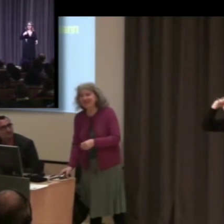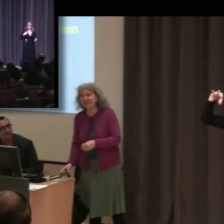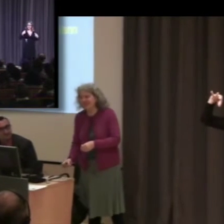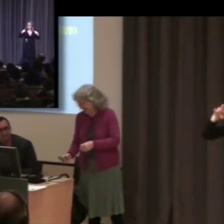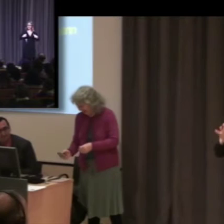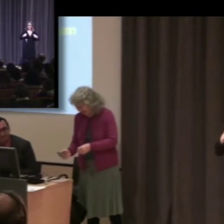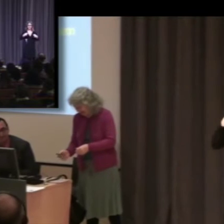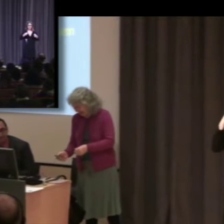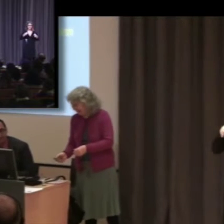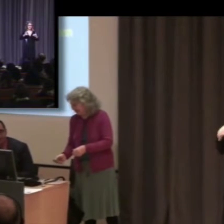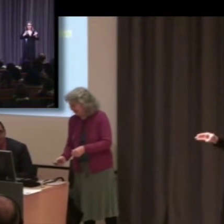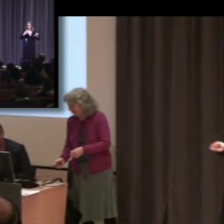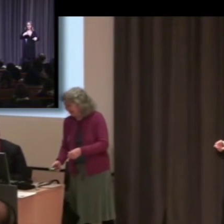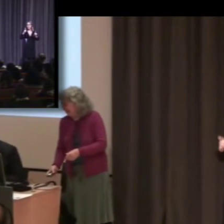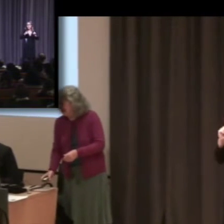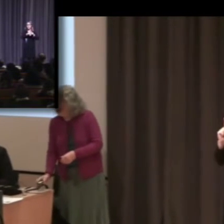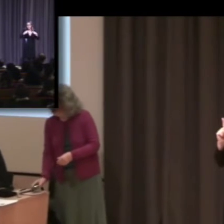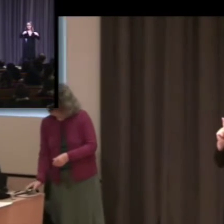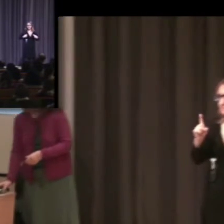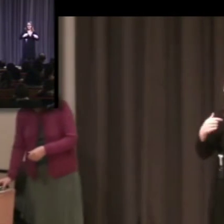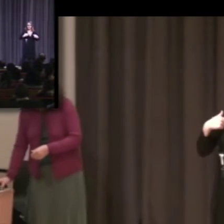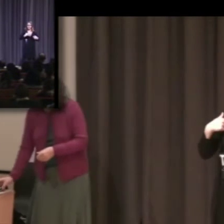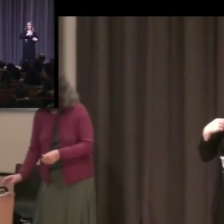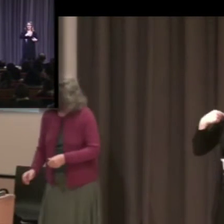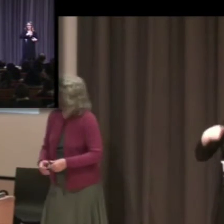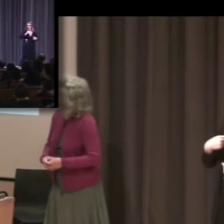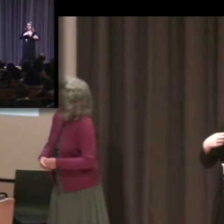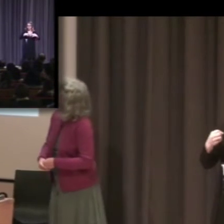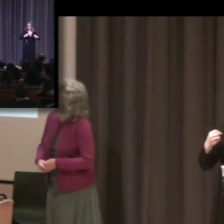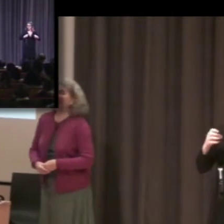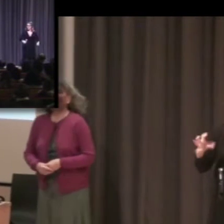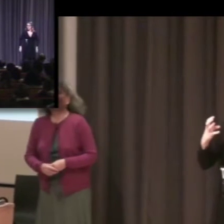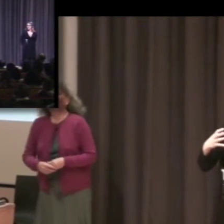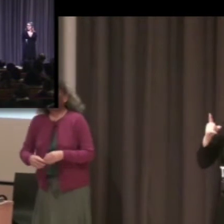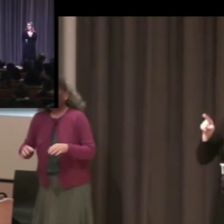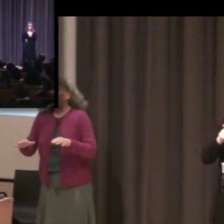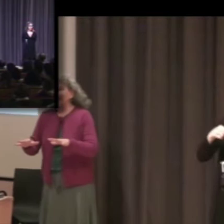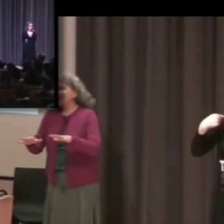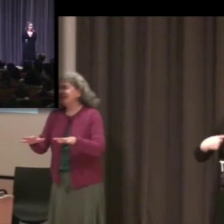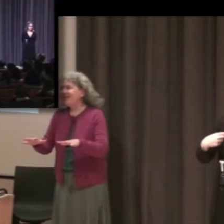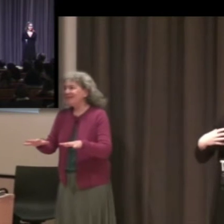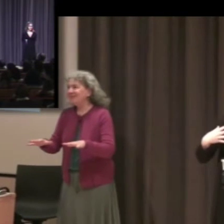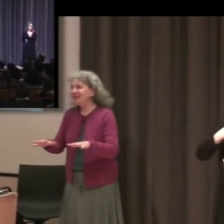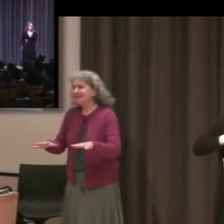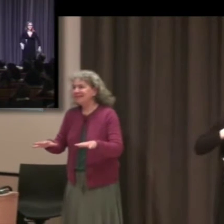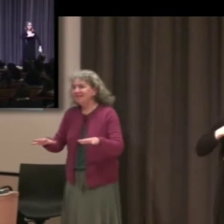Okay. I want to start with some very basic things.